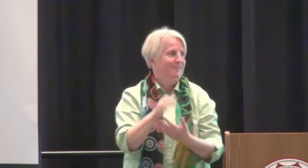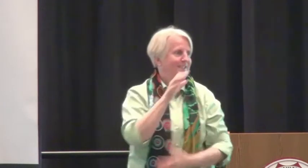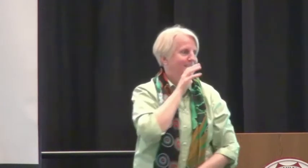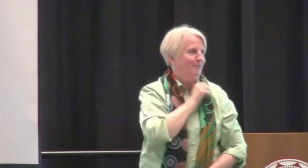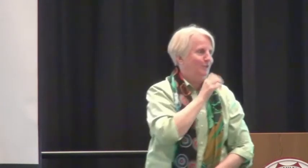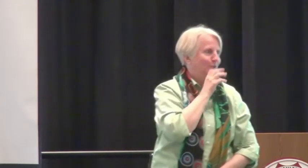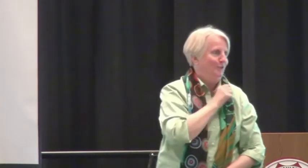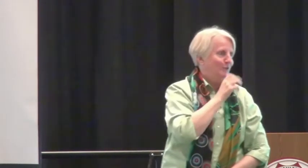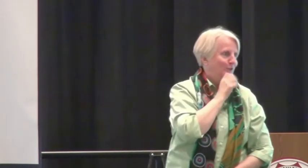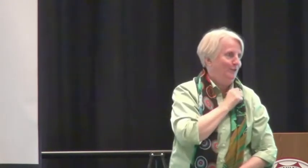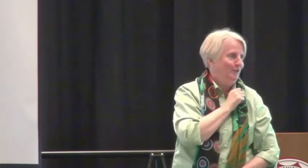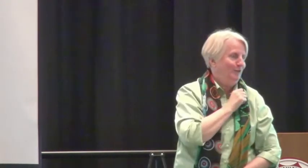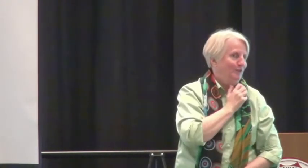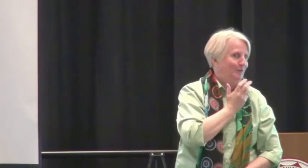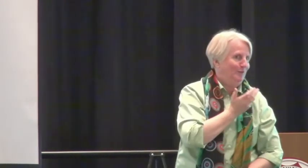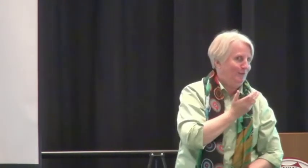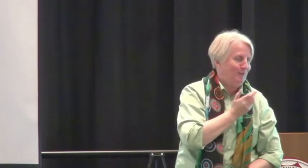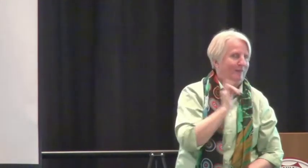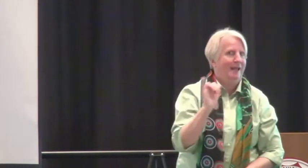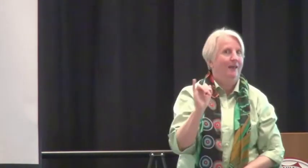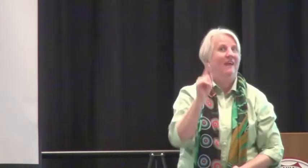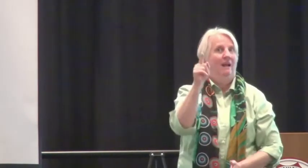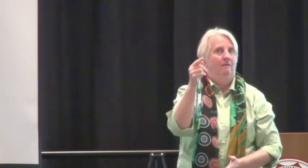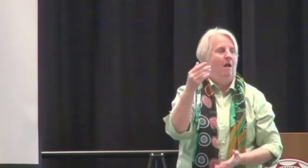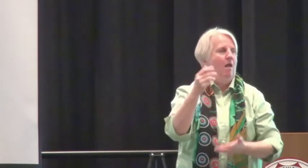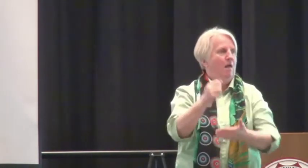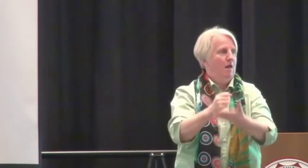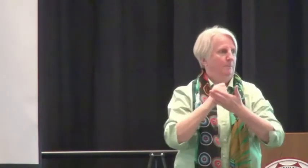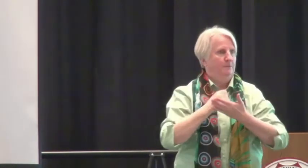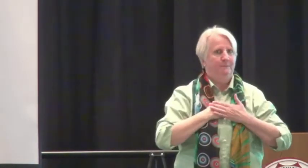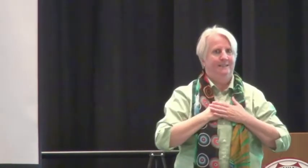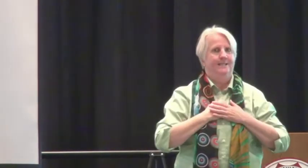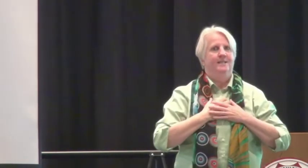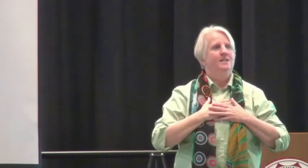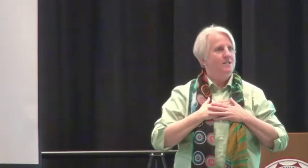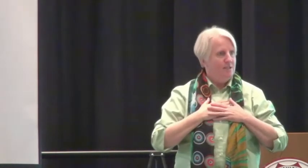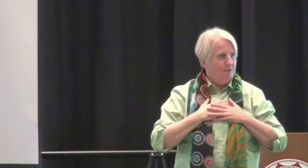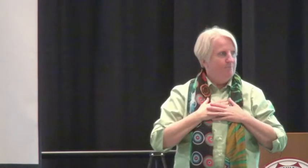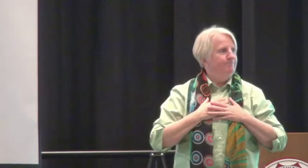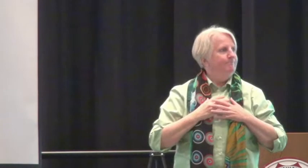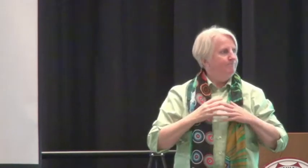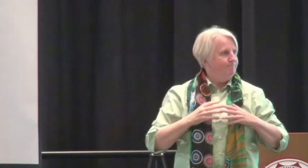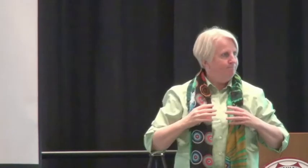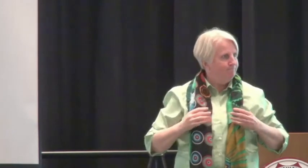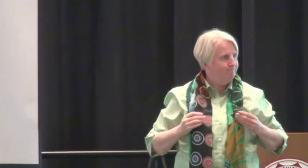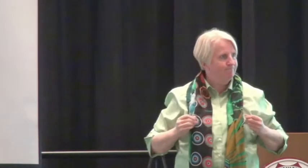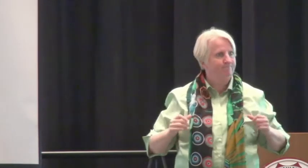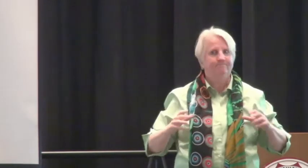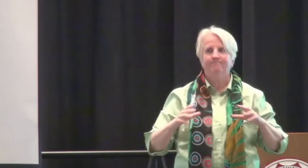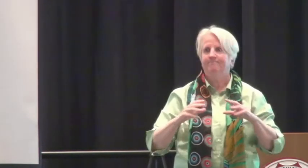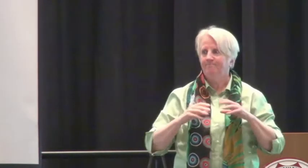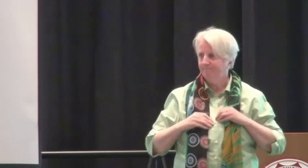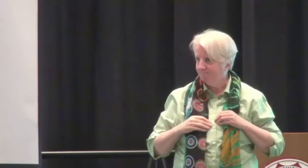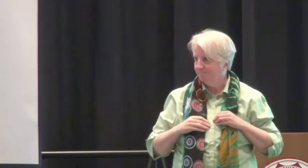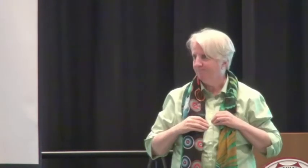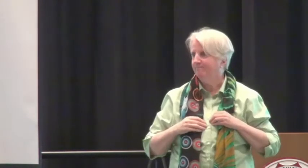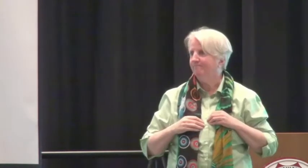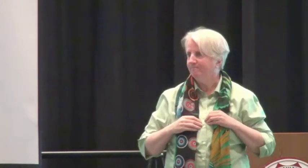and it doesn't matter at which age that fruit is born or falls.